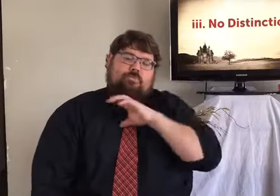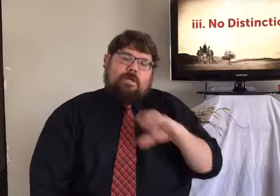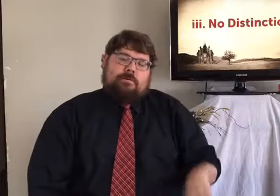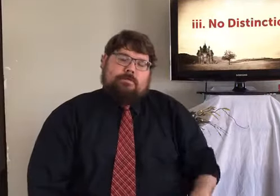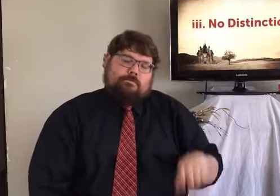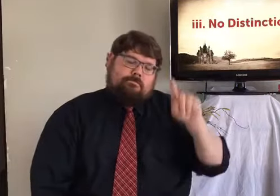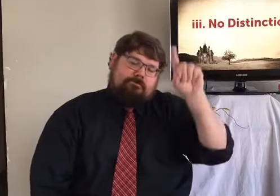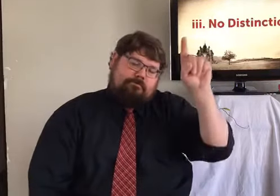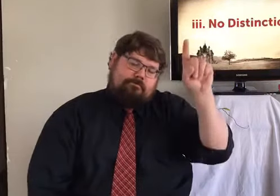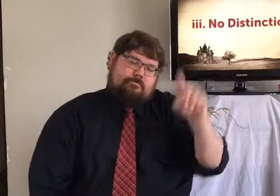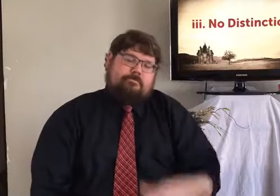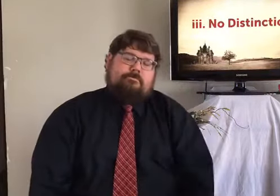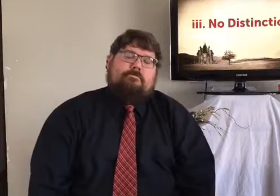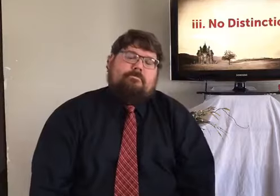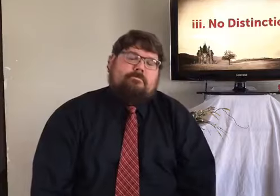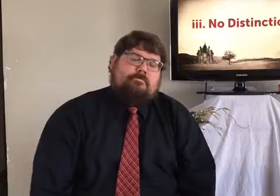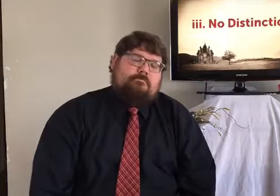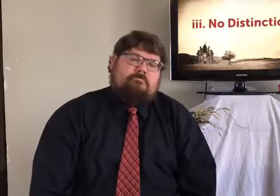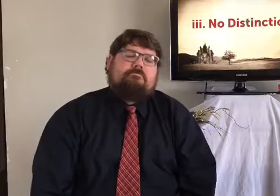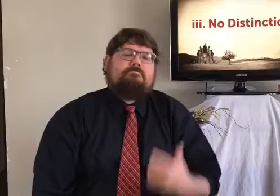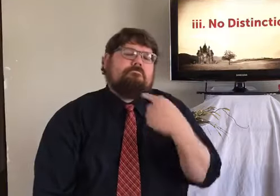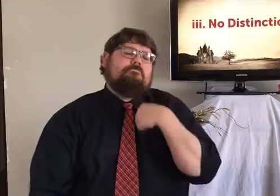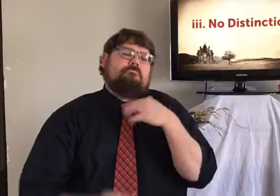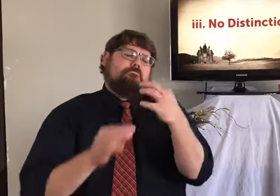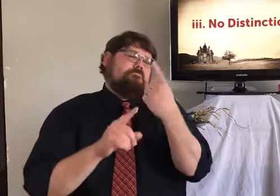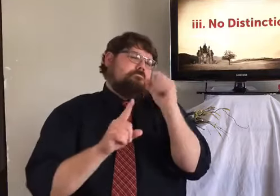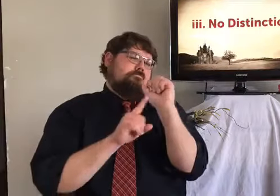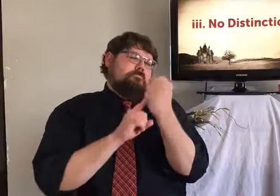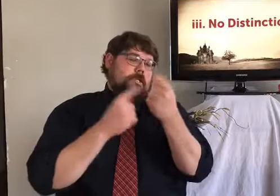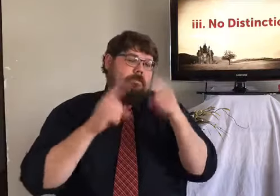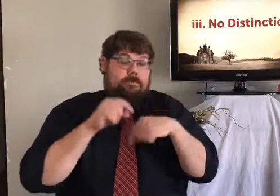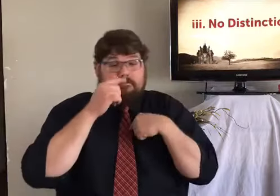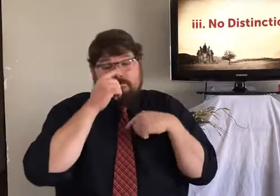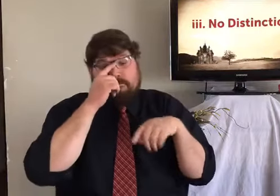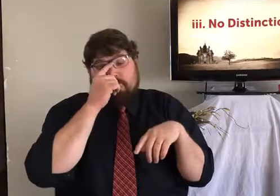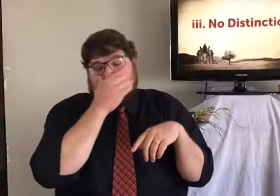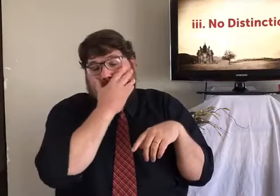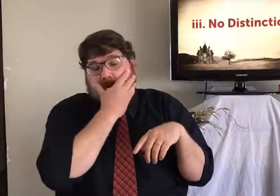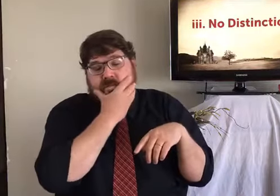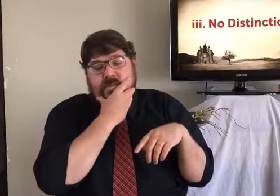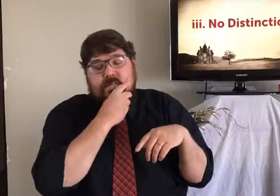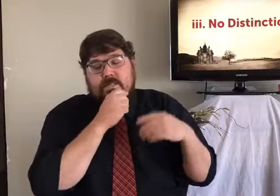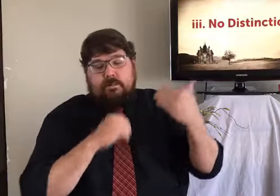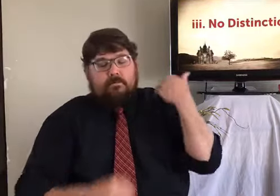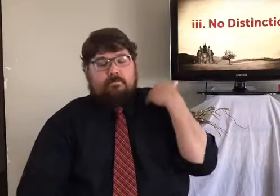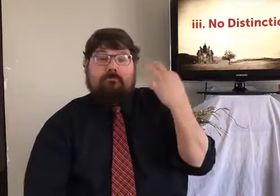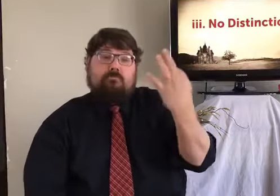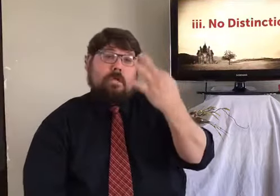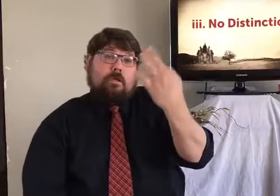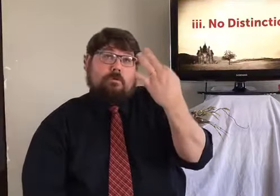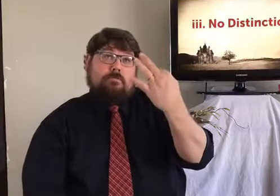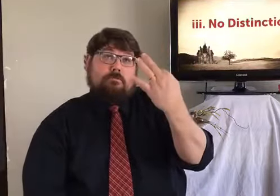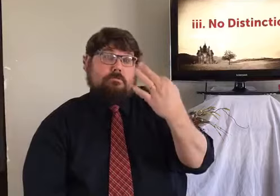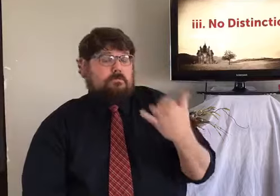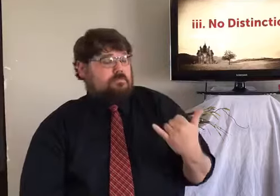Our reaction should be different. We know that we can trust Christ. I'll give you a short, brief situation.